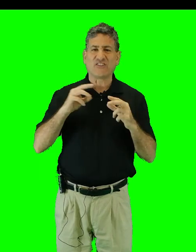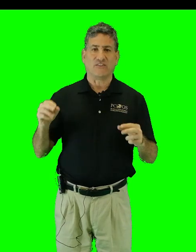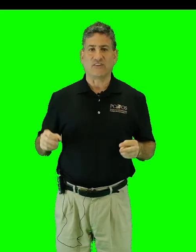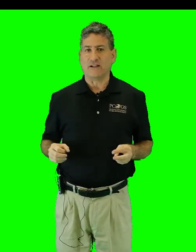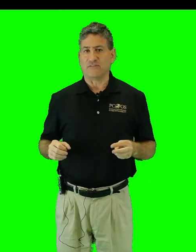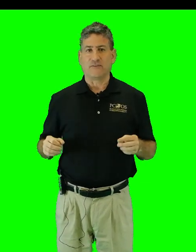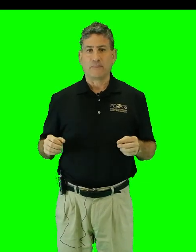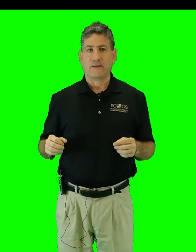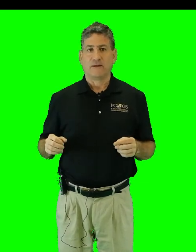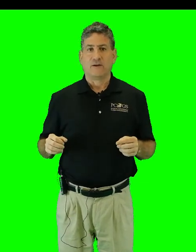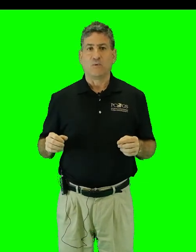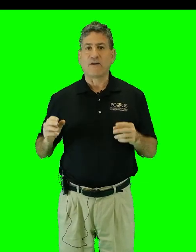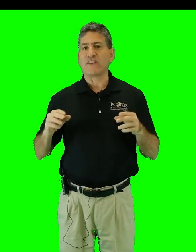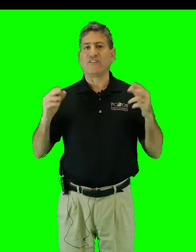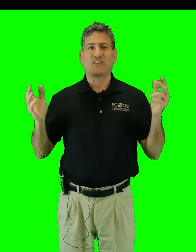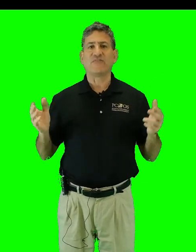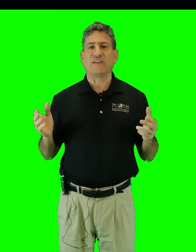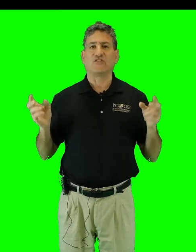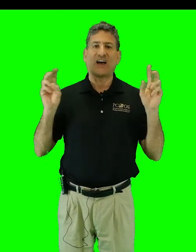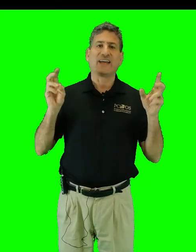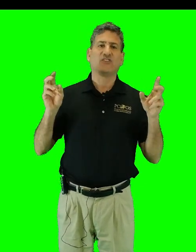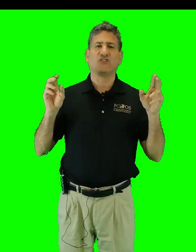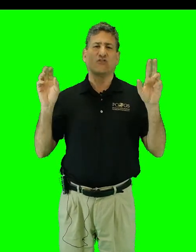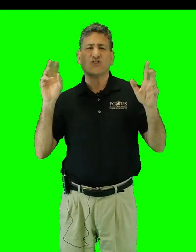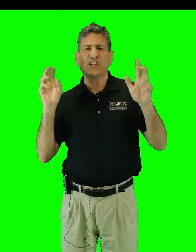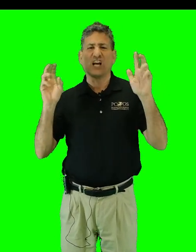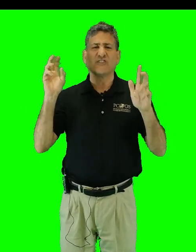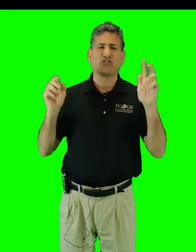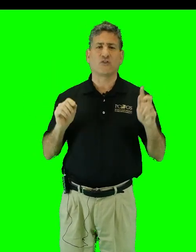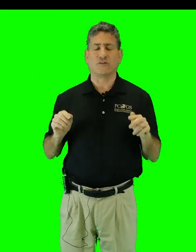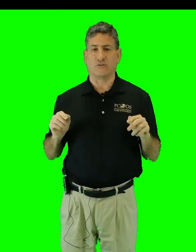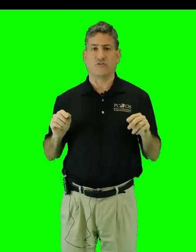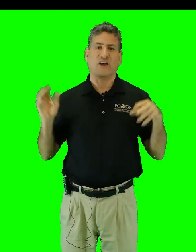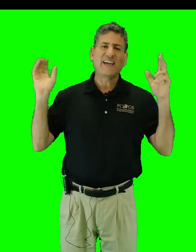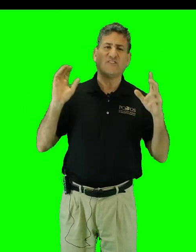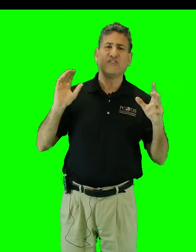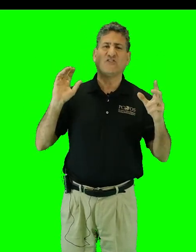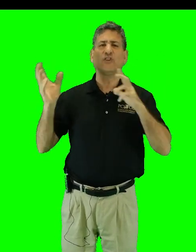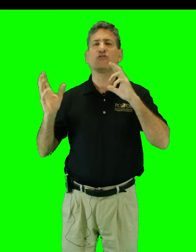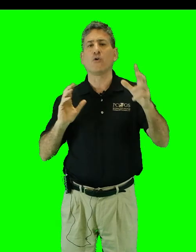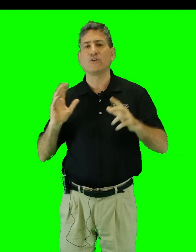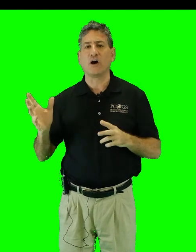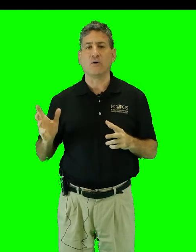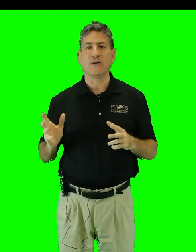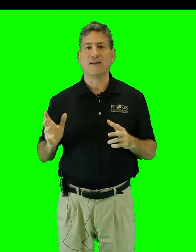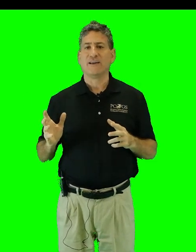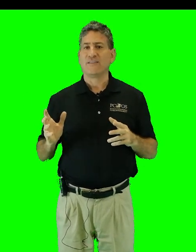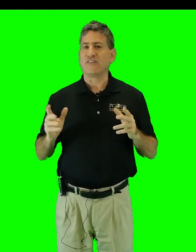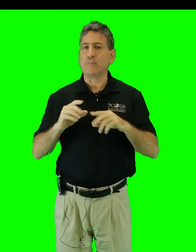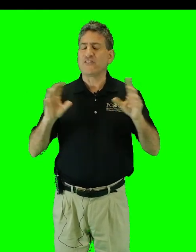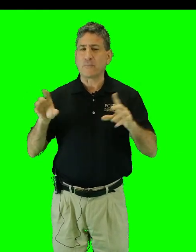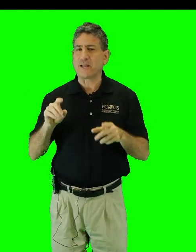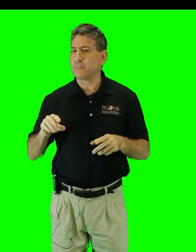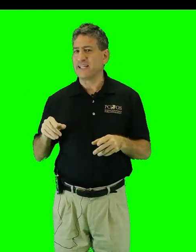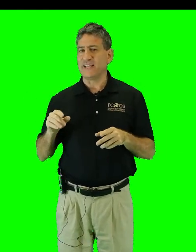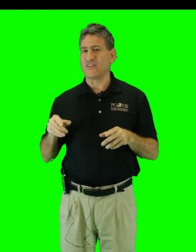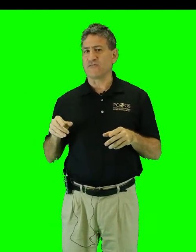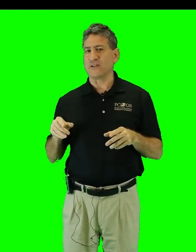itself. Whenever they said that scientists are still uncertain or scientists still don't know, this means something completely different